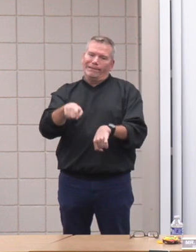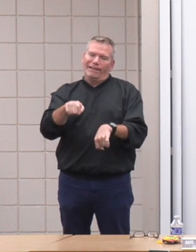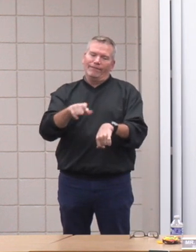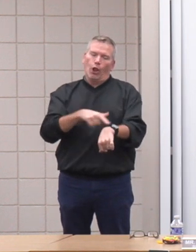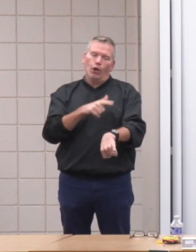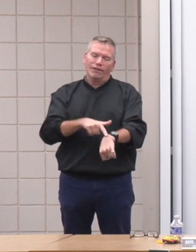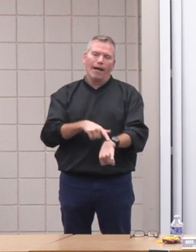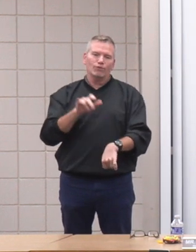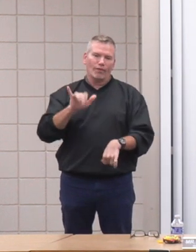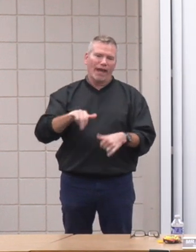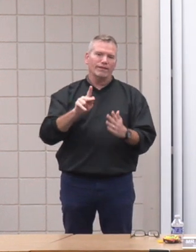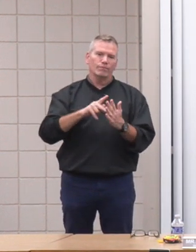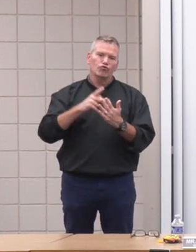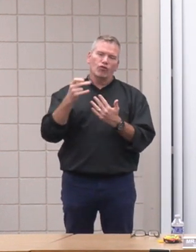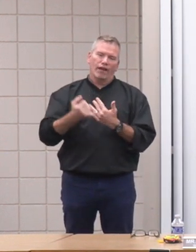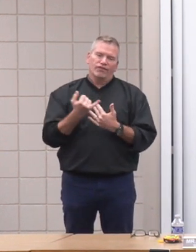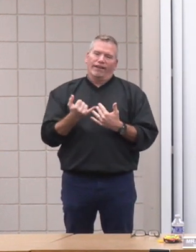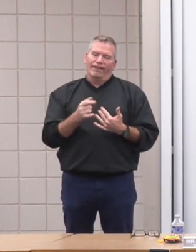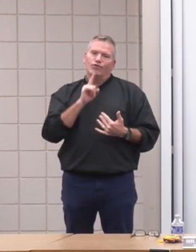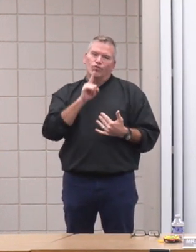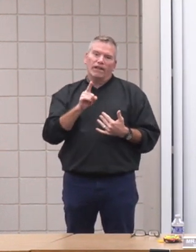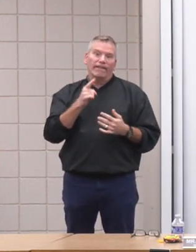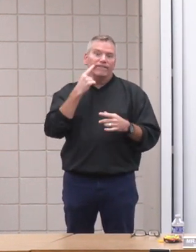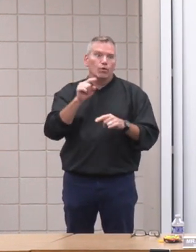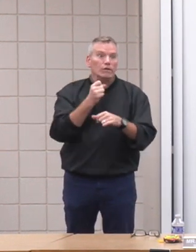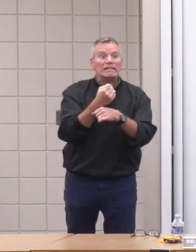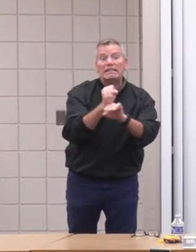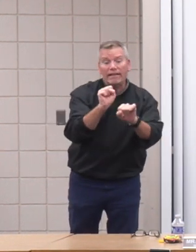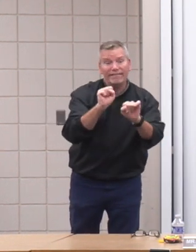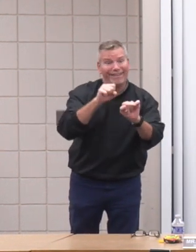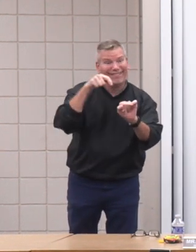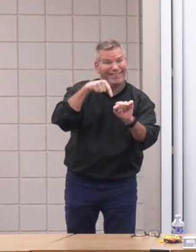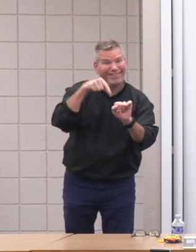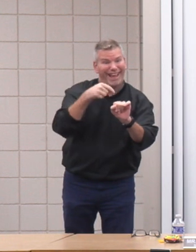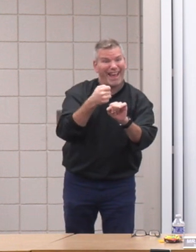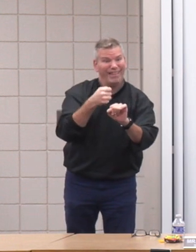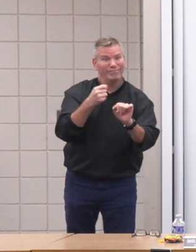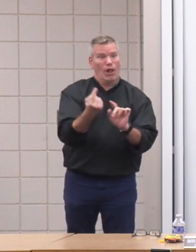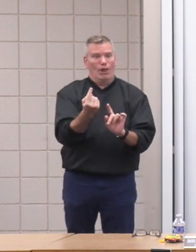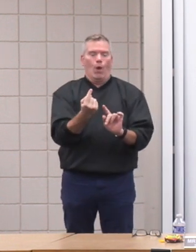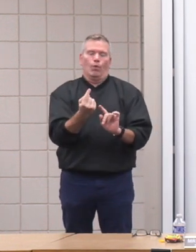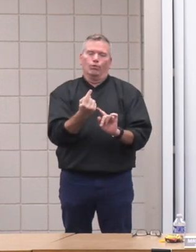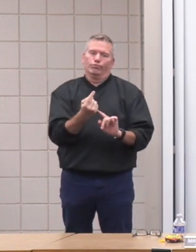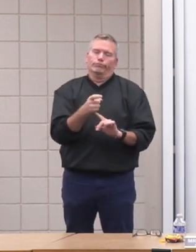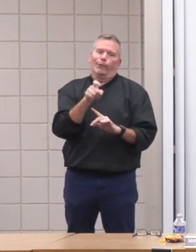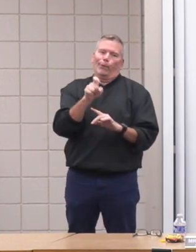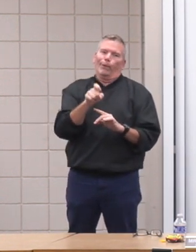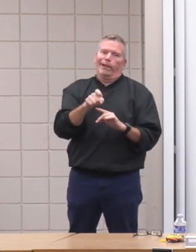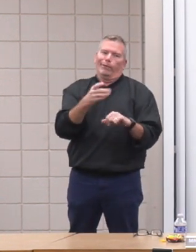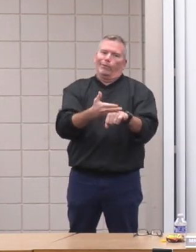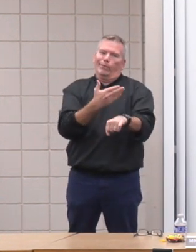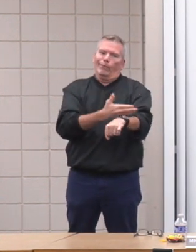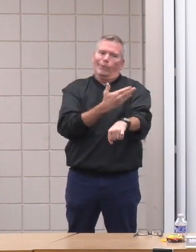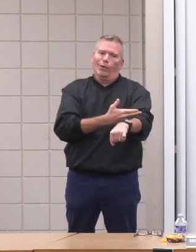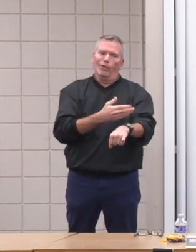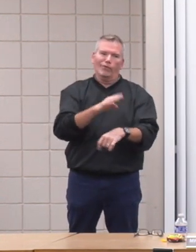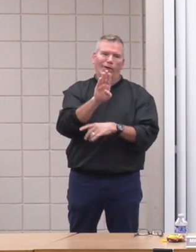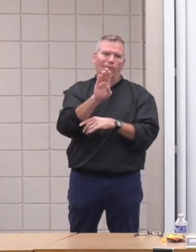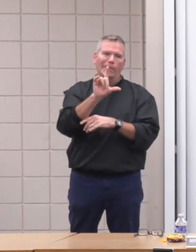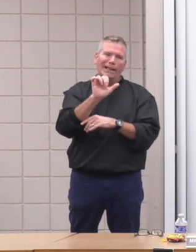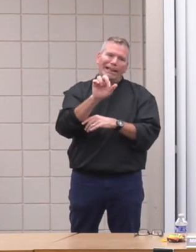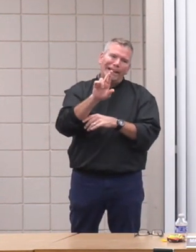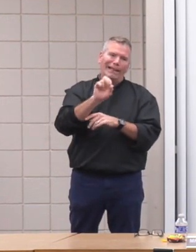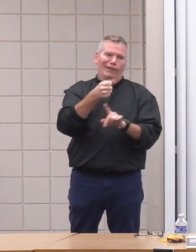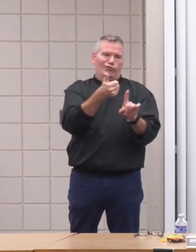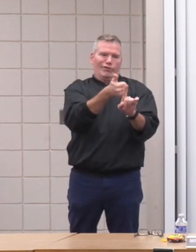it's a project that, you know, just safety alone, right, and types of things. Our bleachers are getting pretty old. They're over 30 years